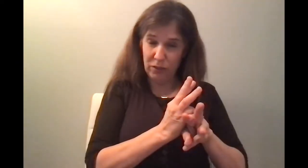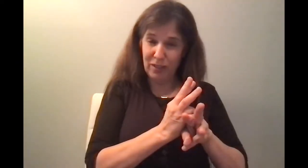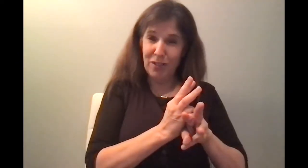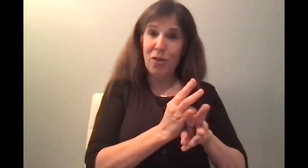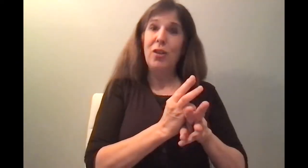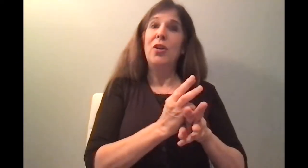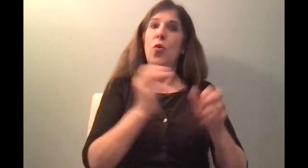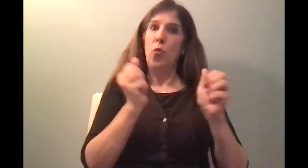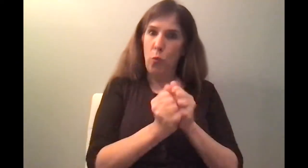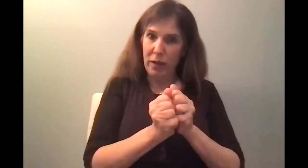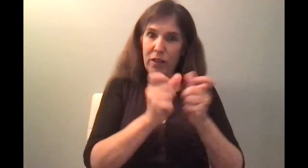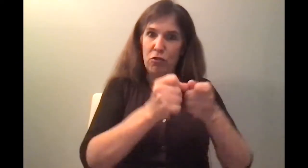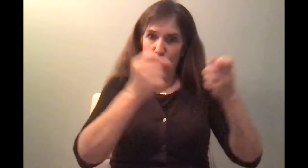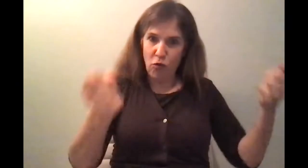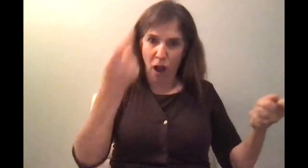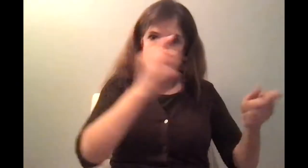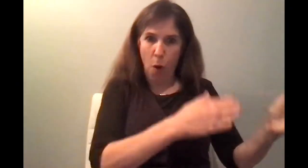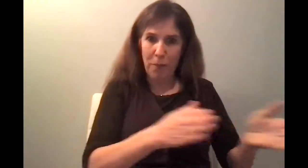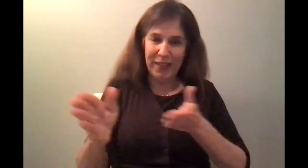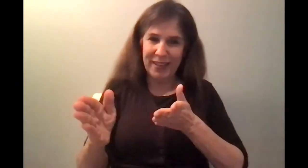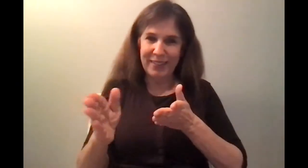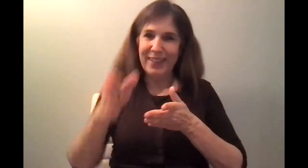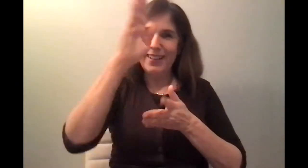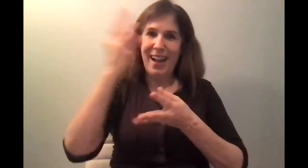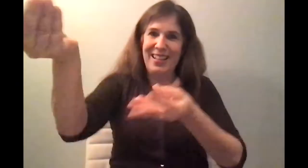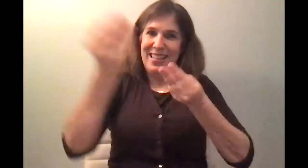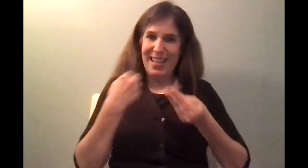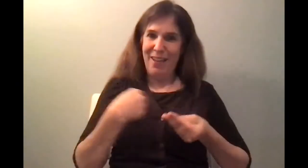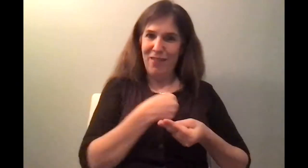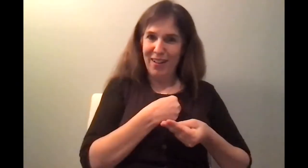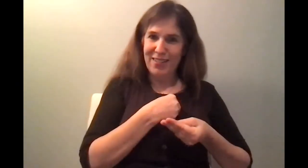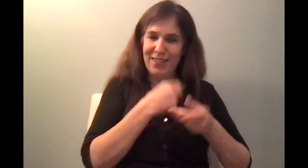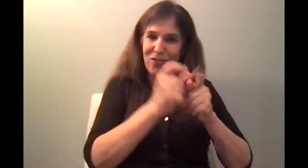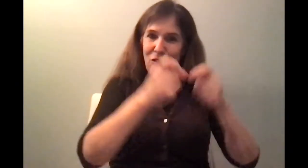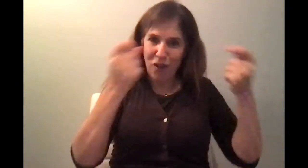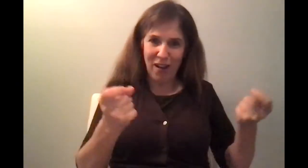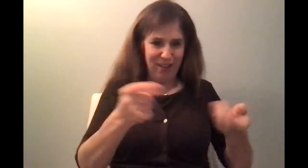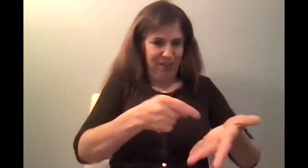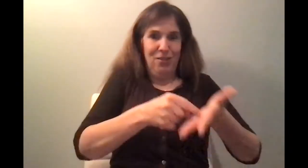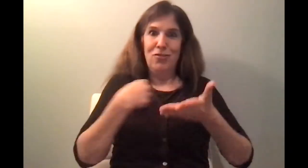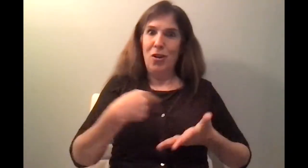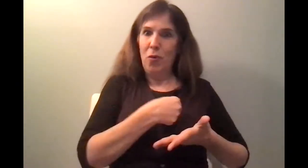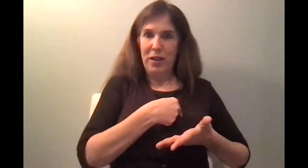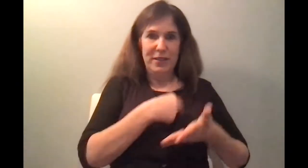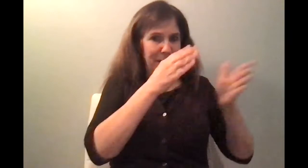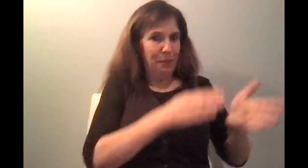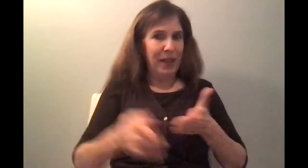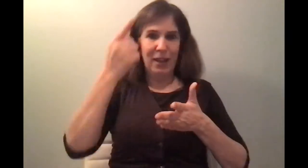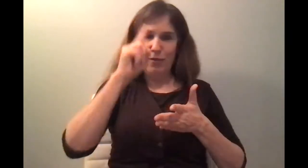to teach us and show us the plan, the layout of the world of the creation, and what we're supposed to do with it. This place, let's say, this